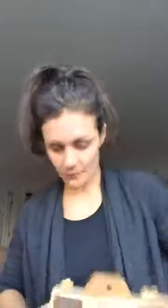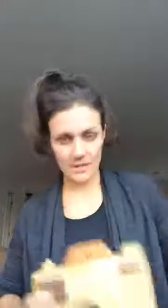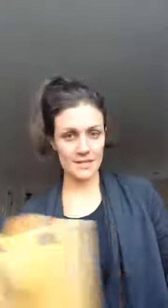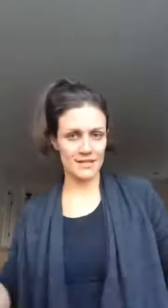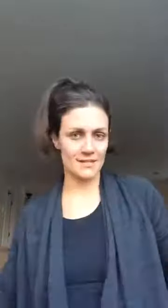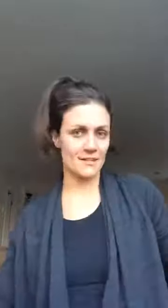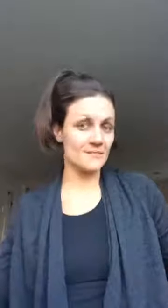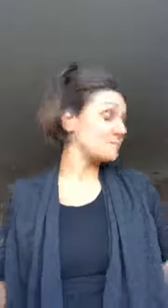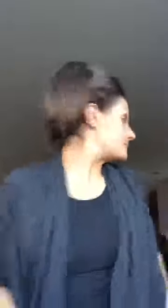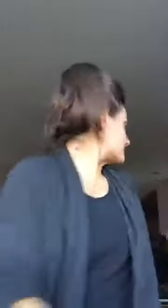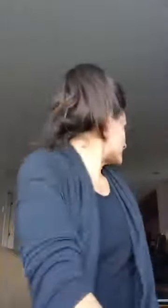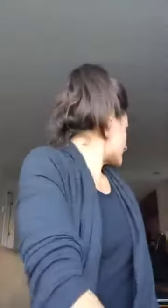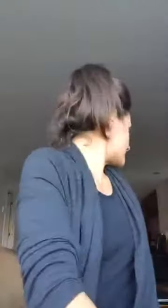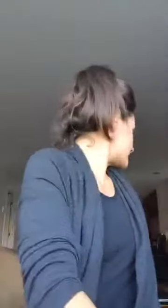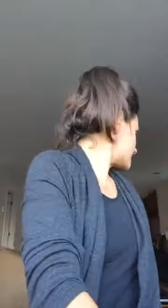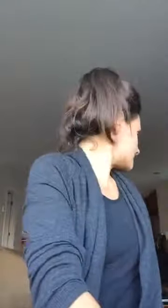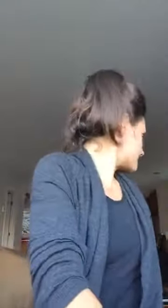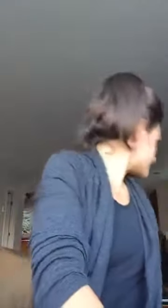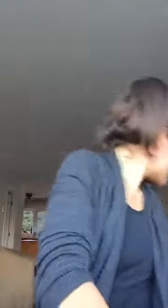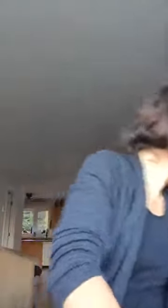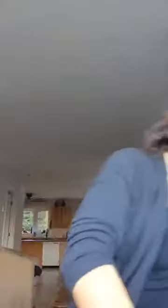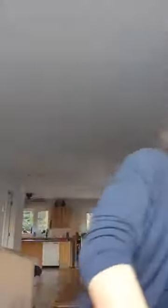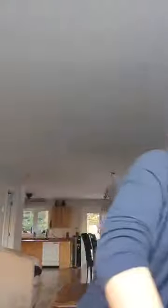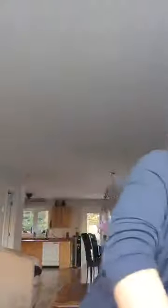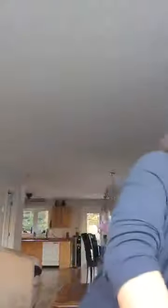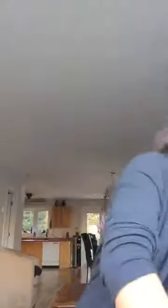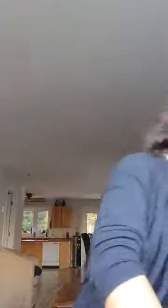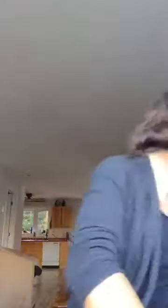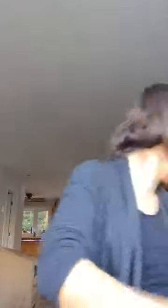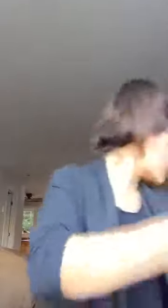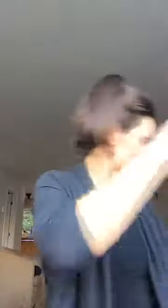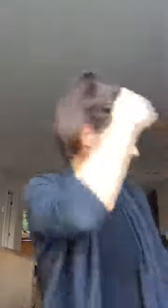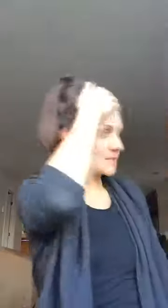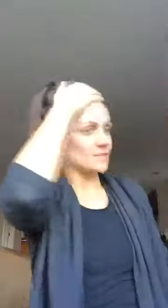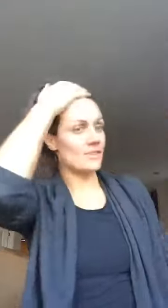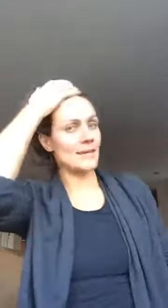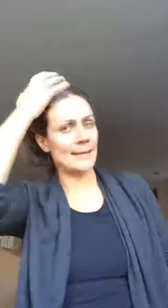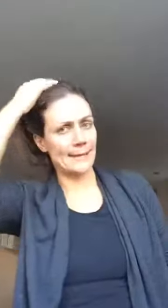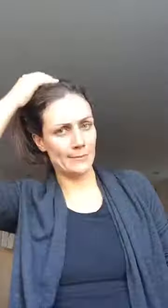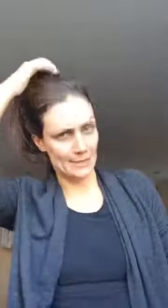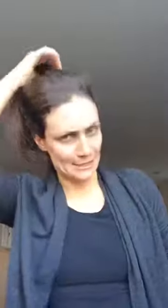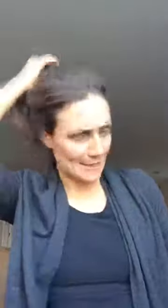cranky is cranky come here bud see if i can get him in the shot